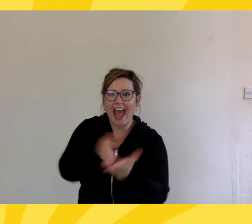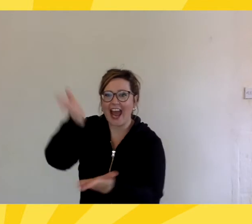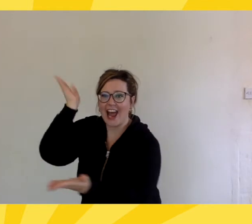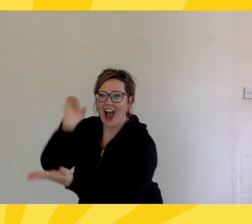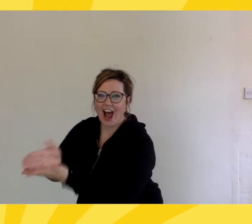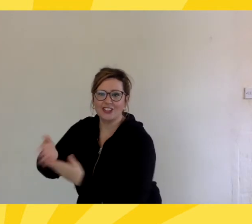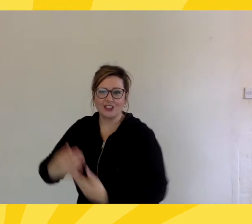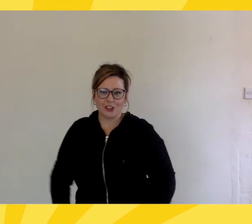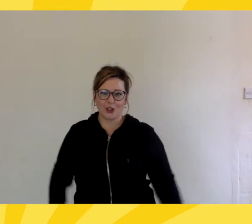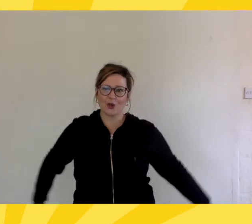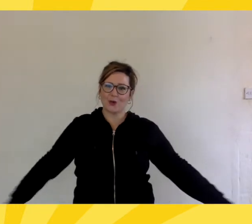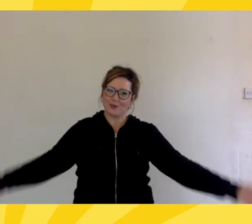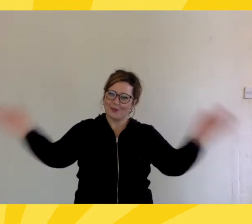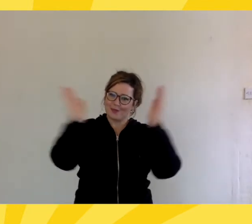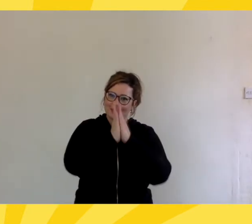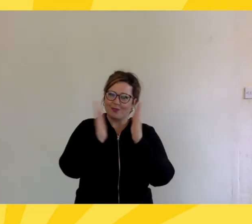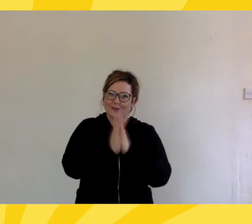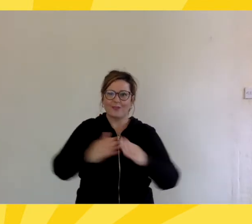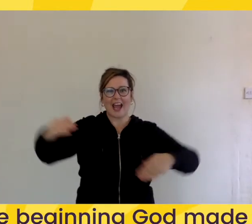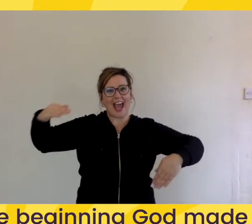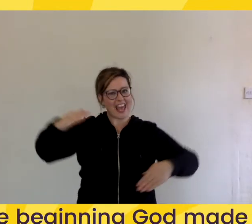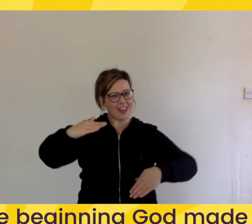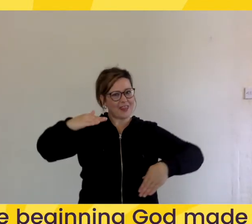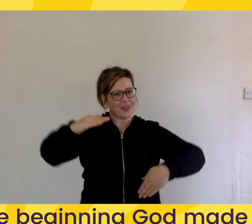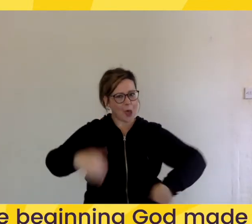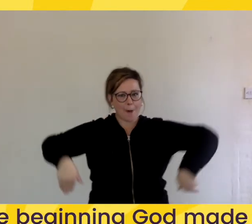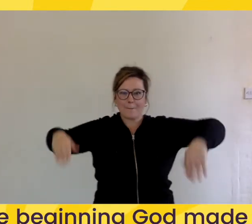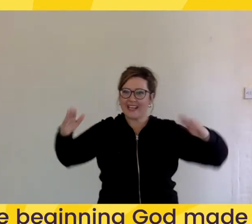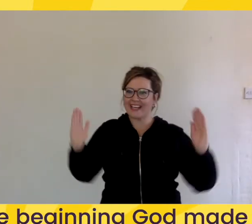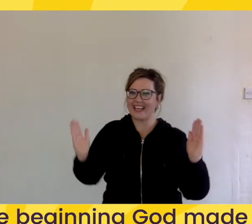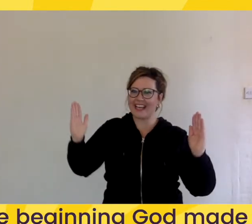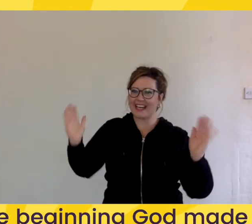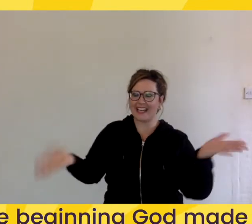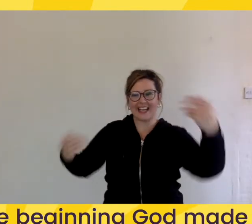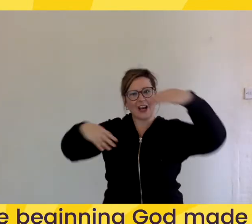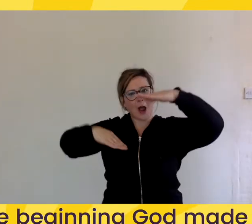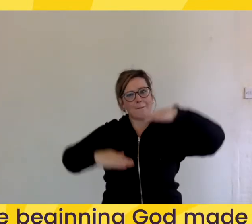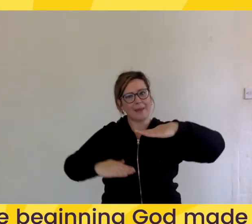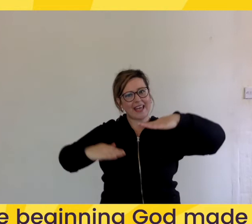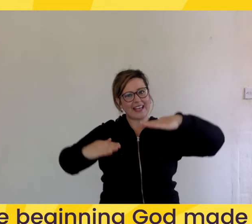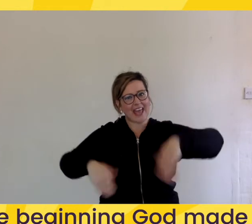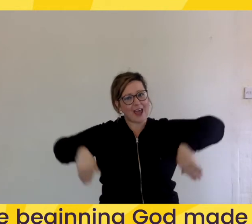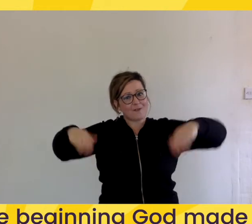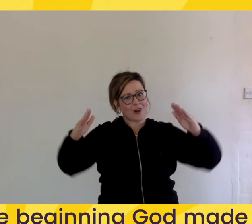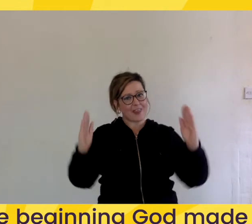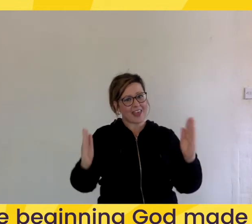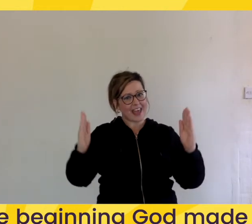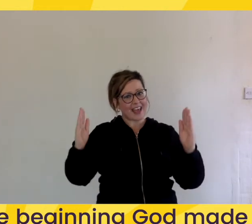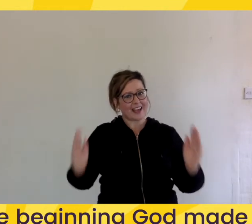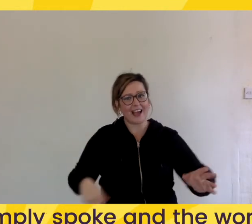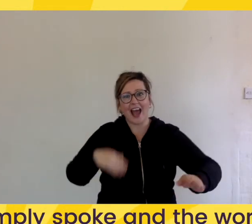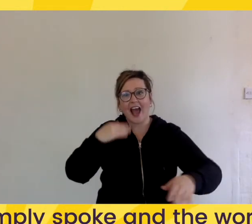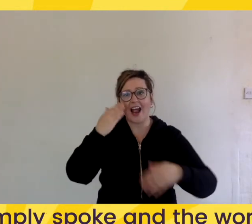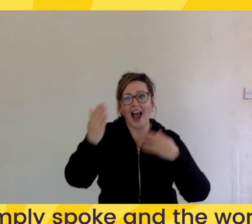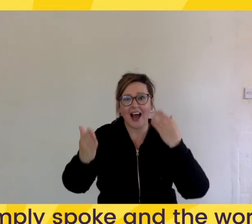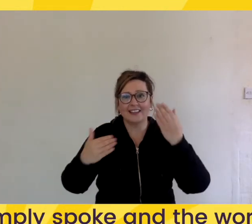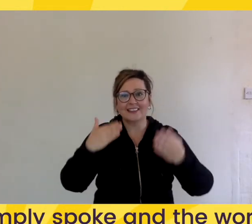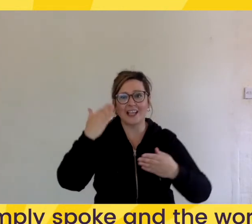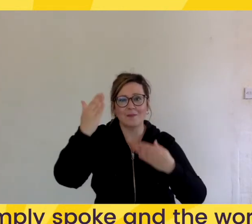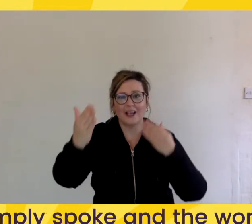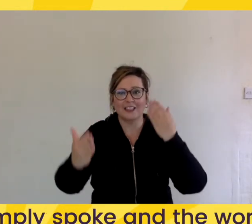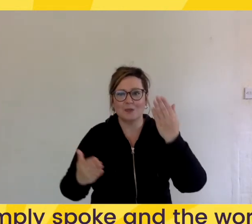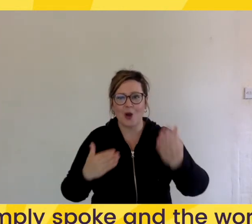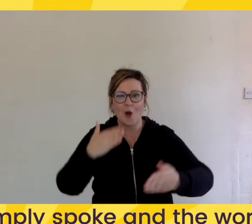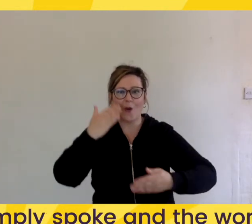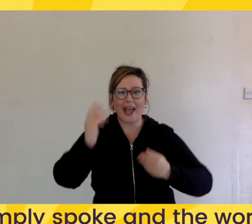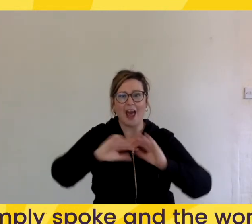God cannot do In the beginning God made everything God